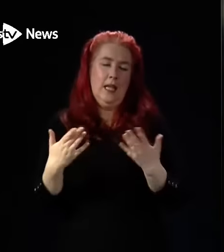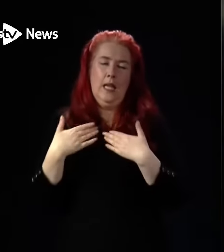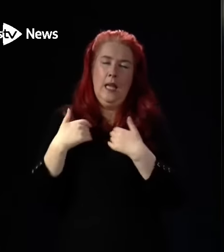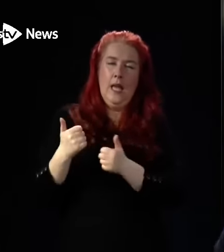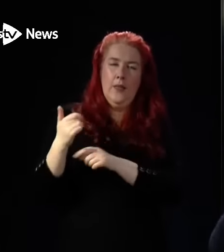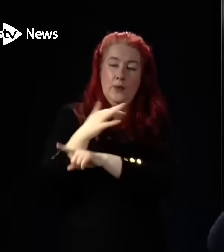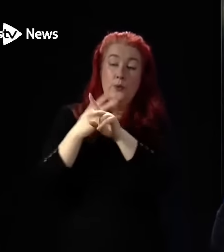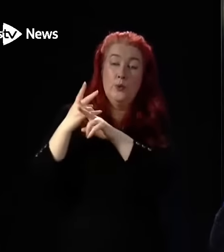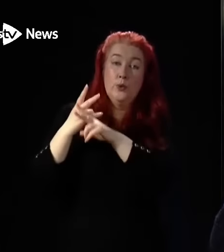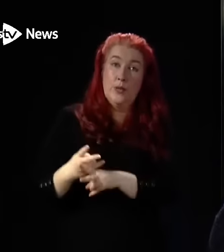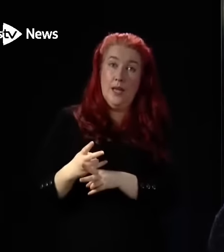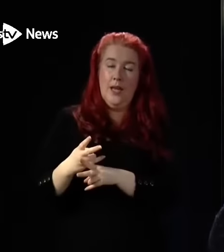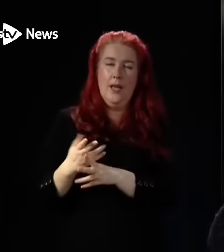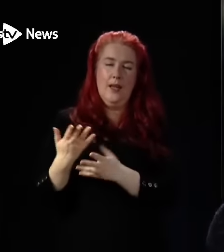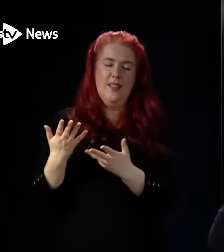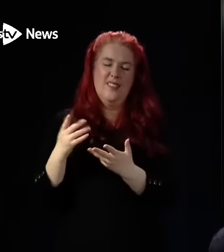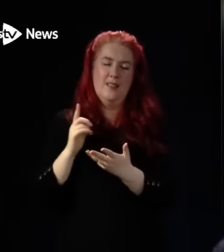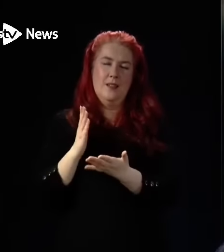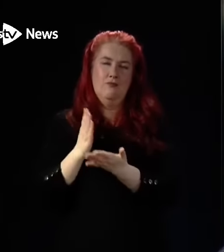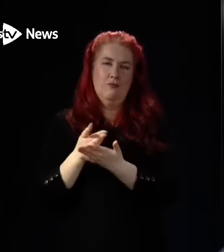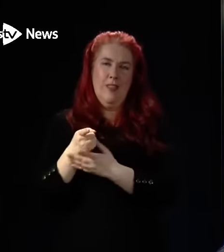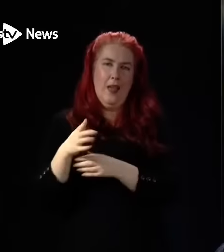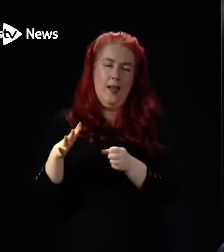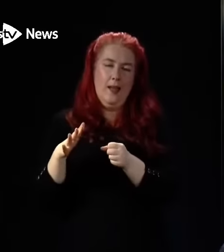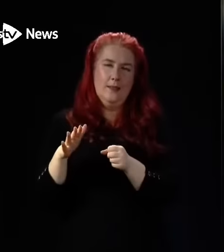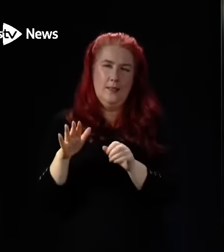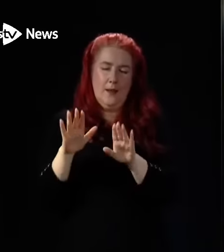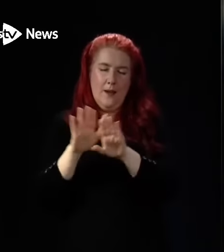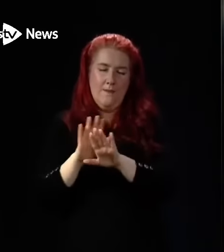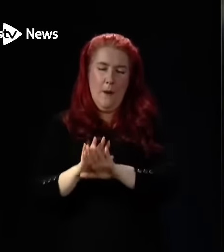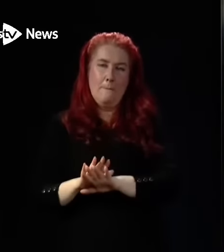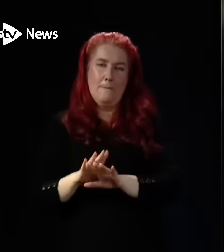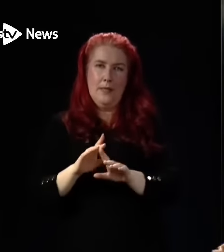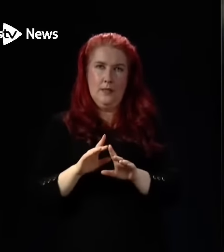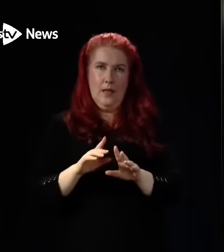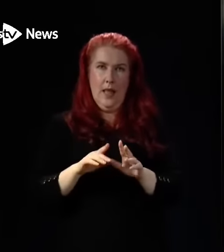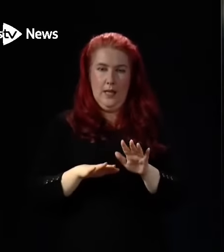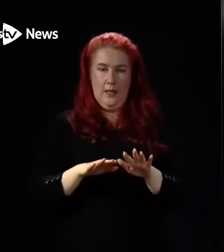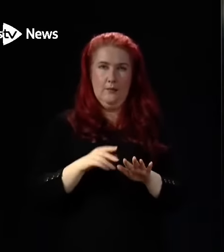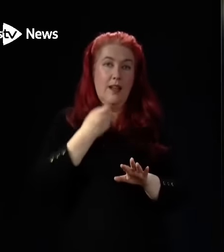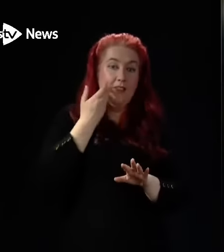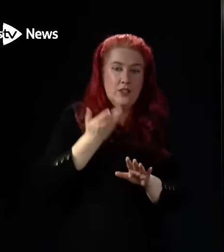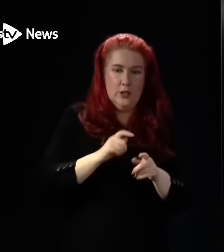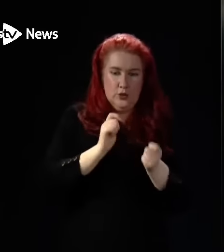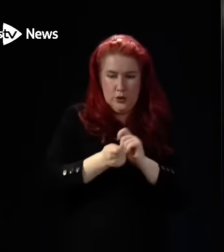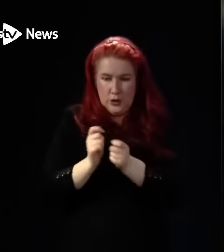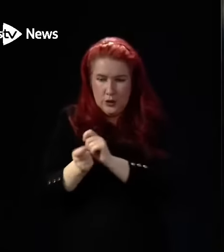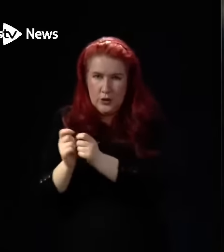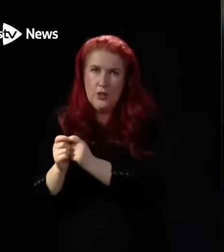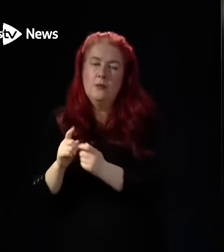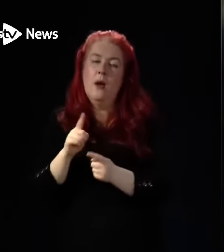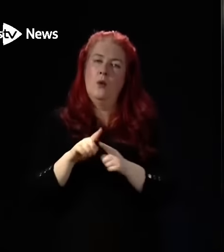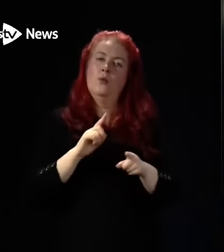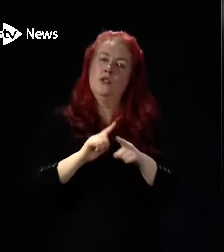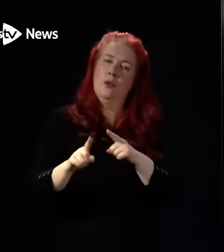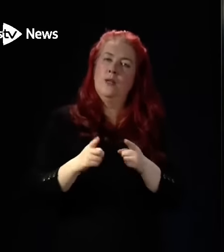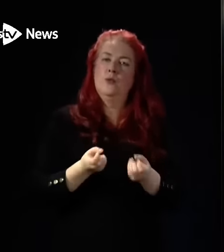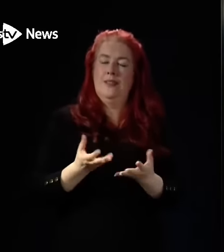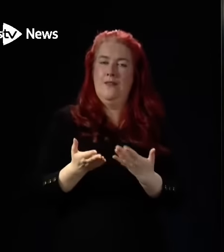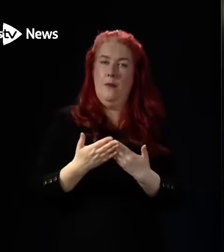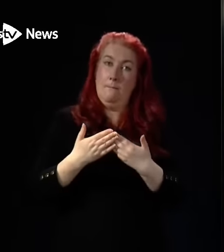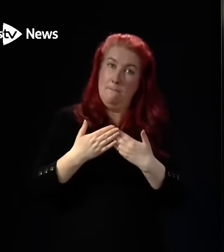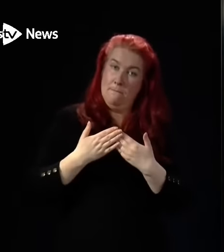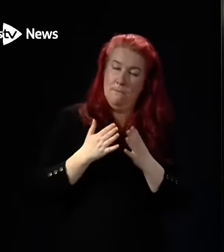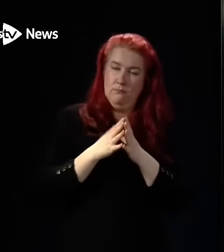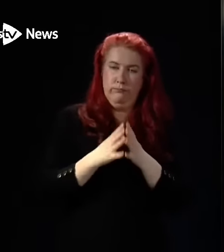will always mask different changes underneath the headlines, but this is about freeing up capacity